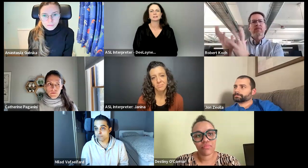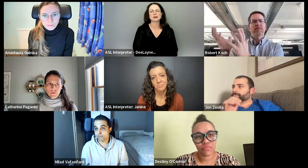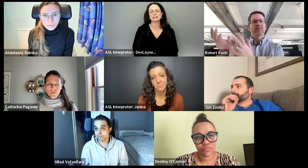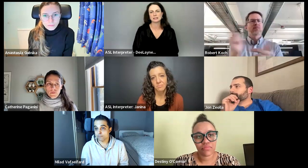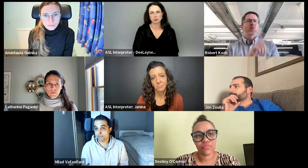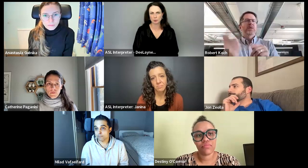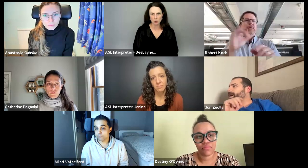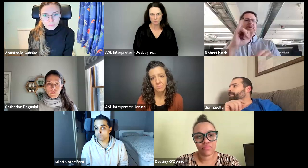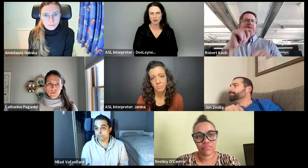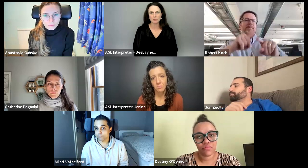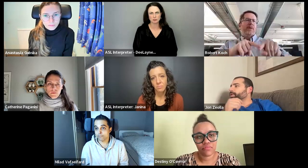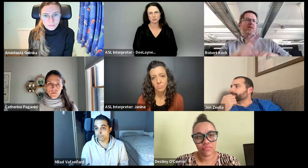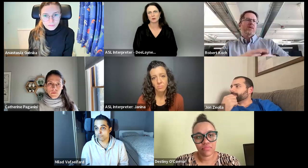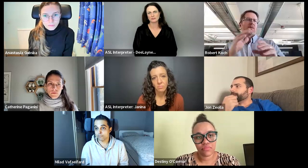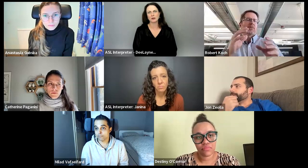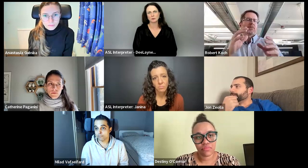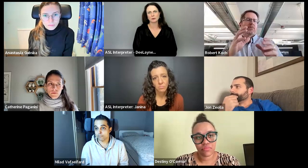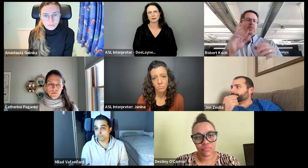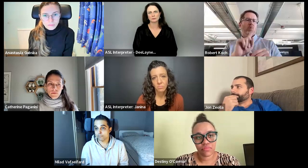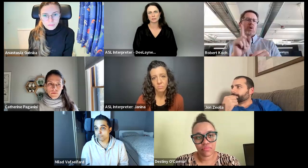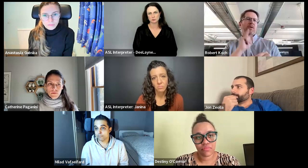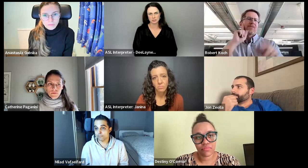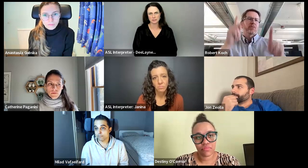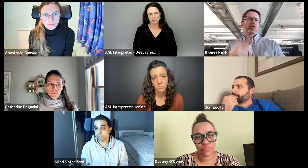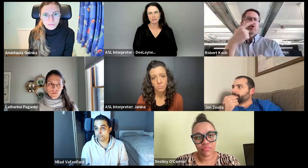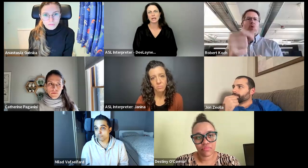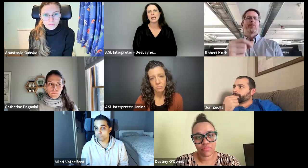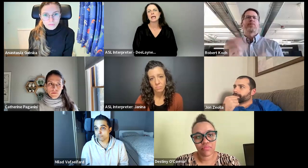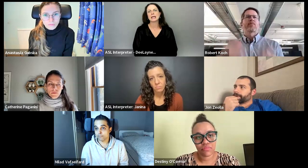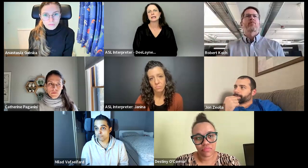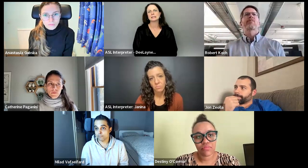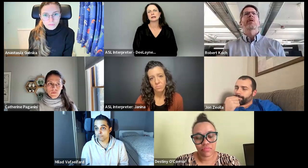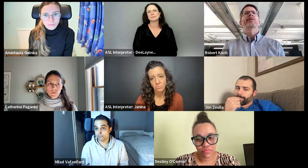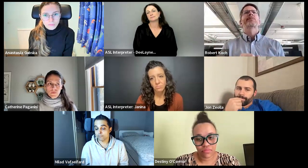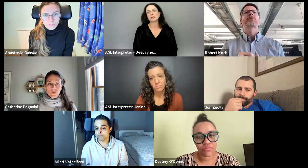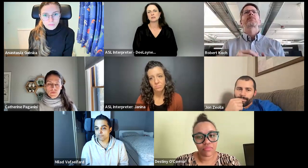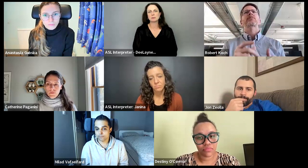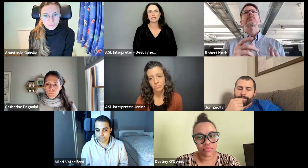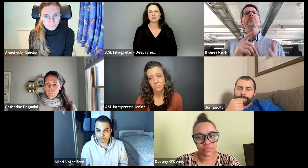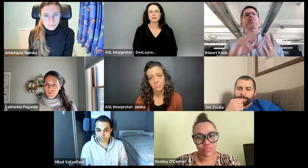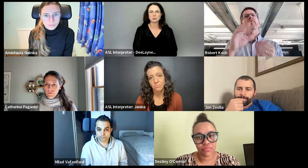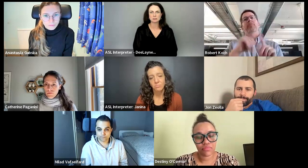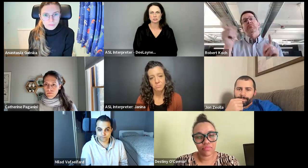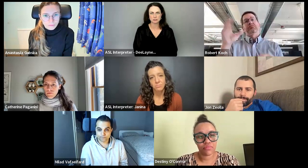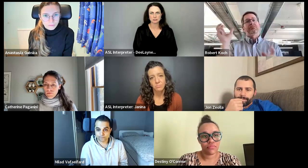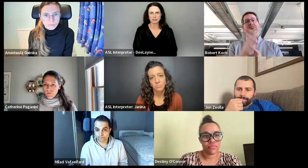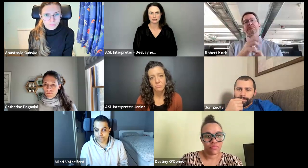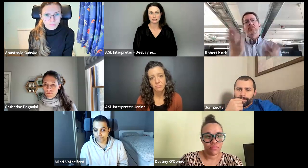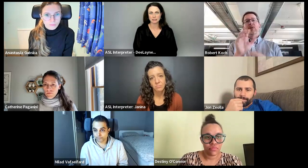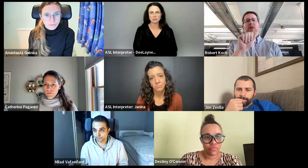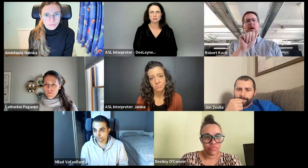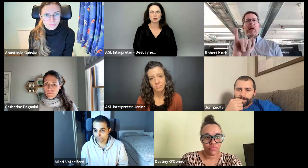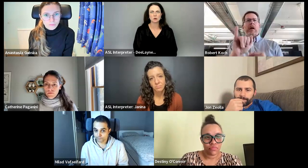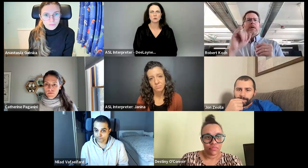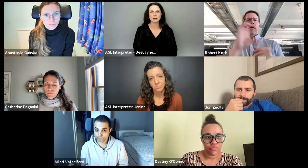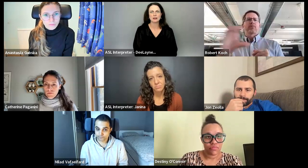we're not going to try to interpret all of them. We're just going to follow where the interest is, I think. And by each deaf person's interest and